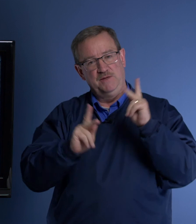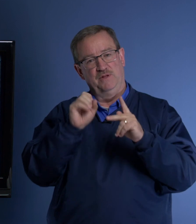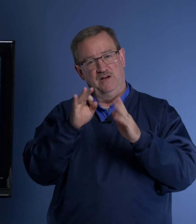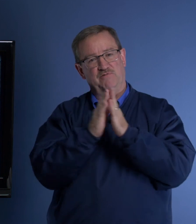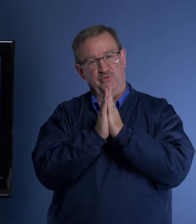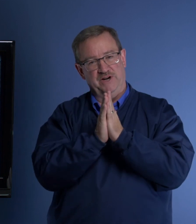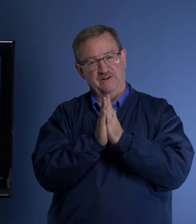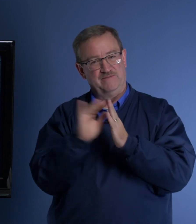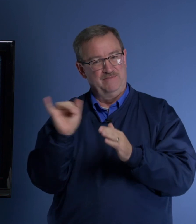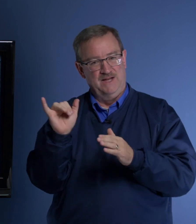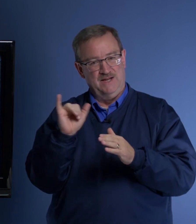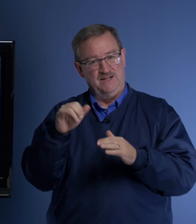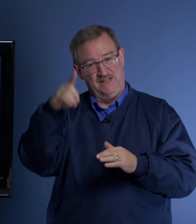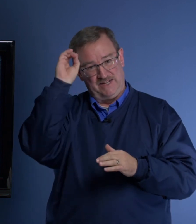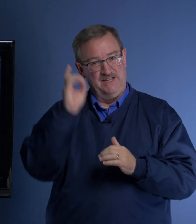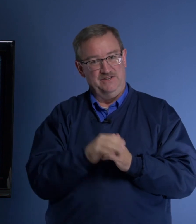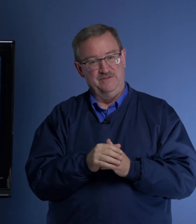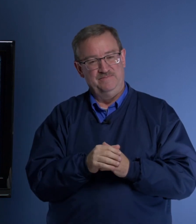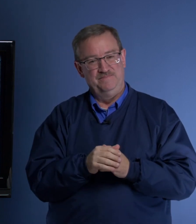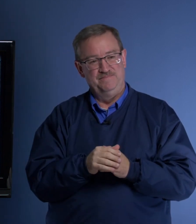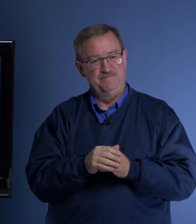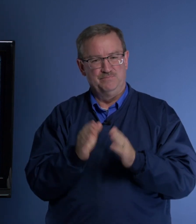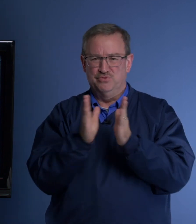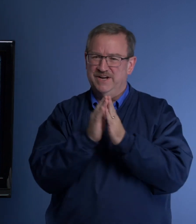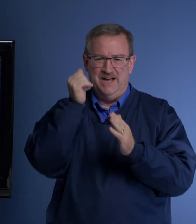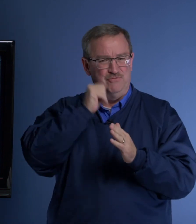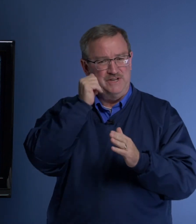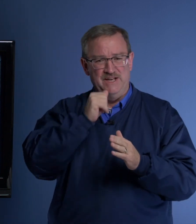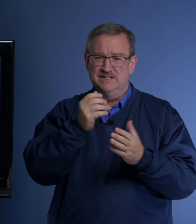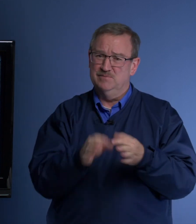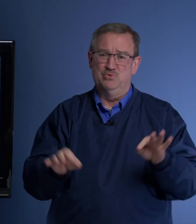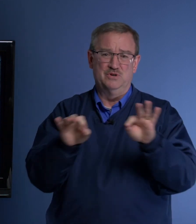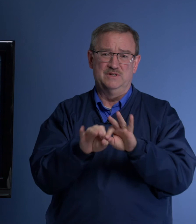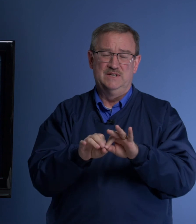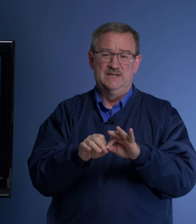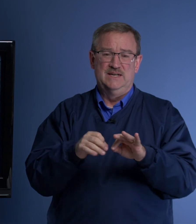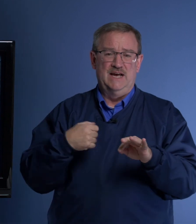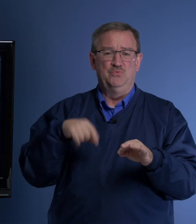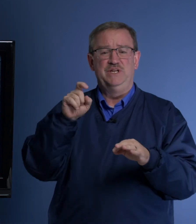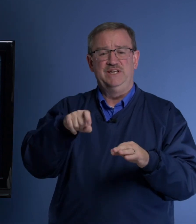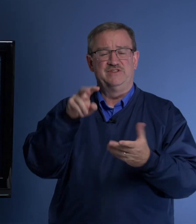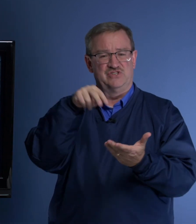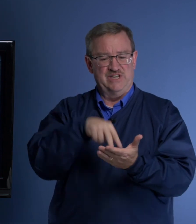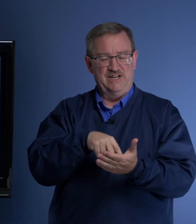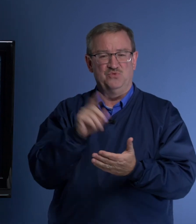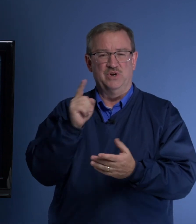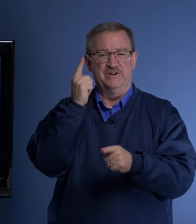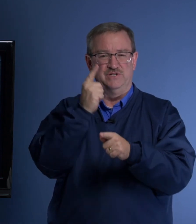people of prayer like Daniel. Pray every day. It's important. And we need to stand where it is